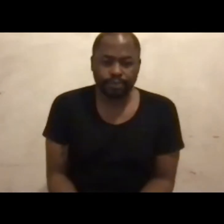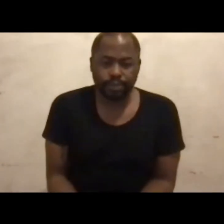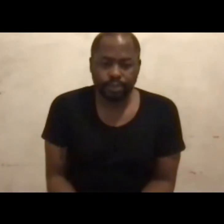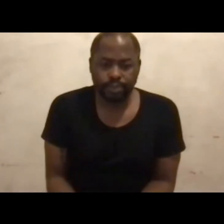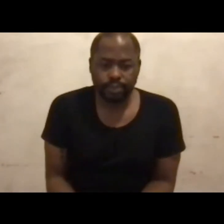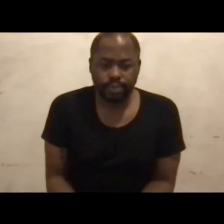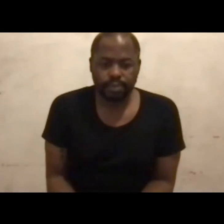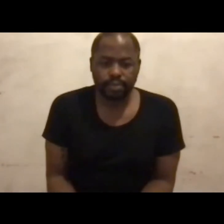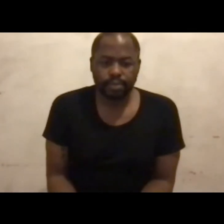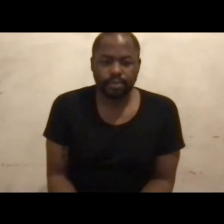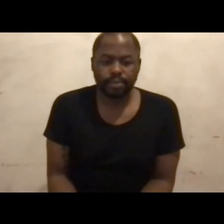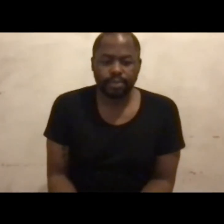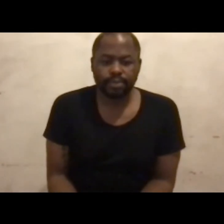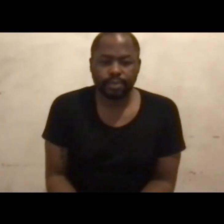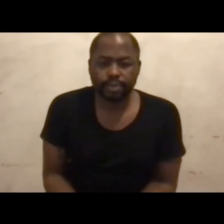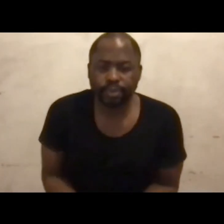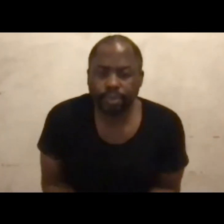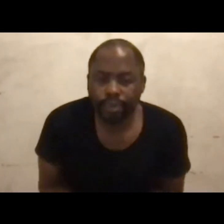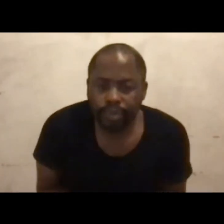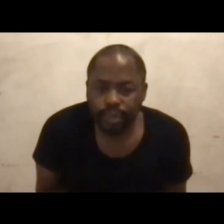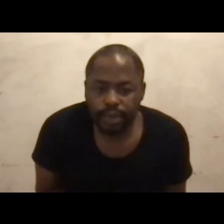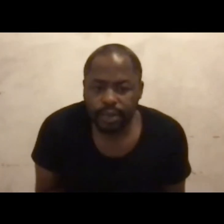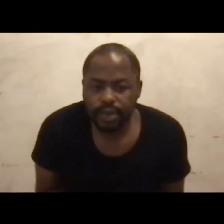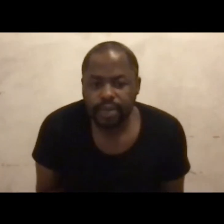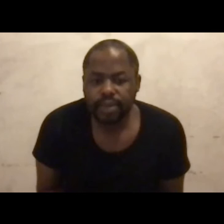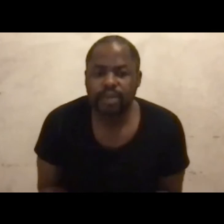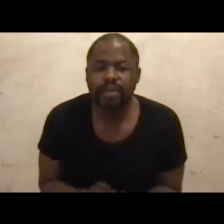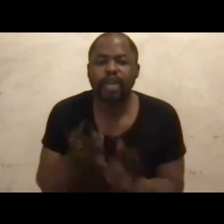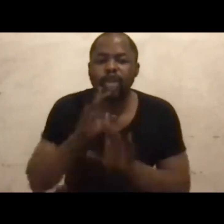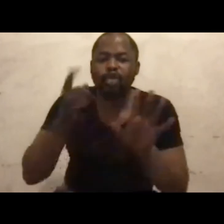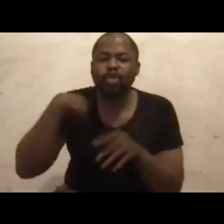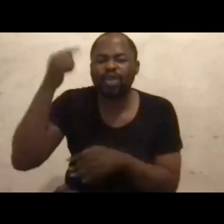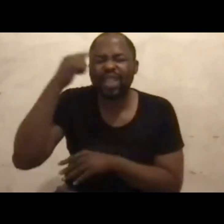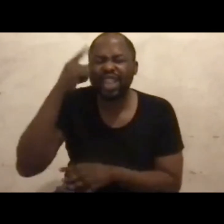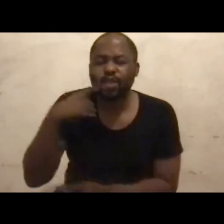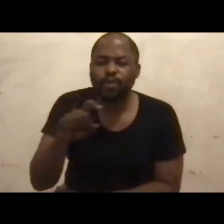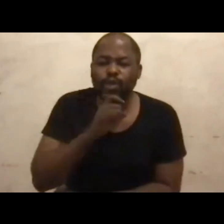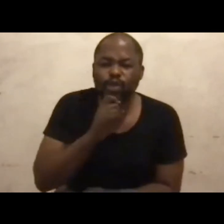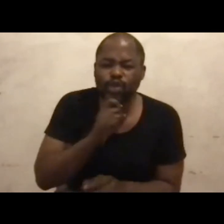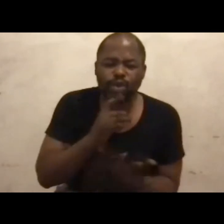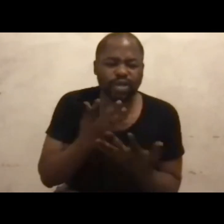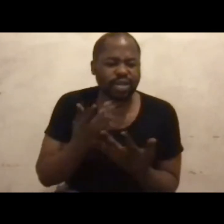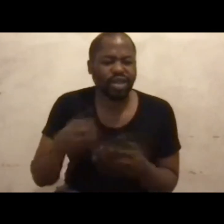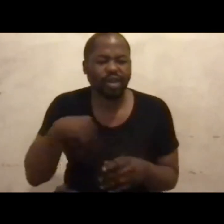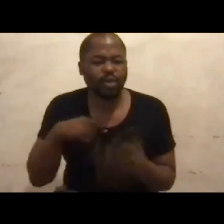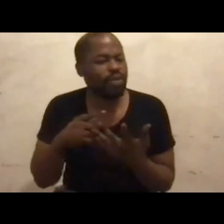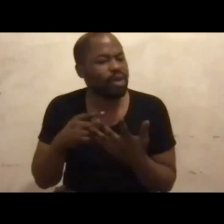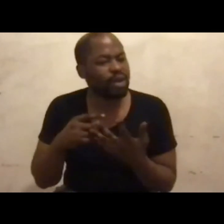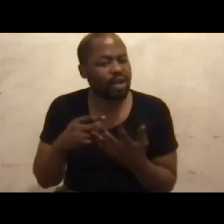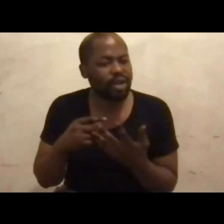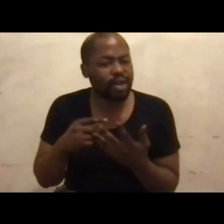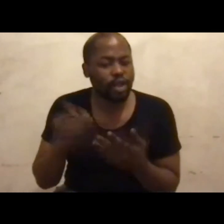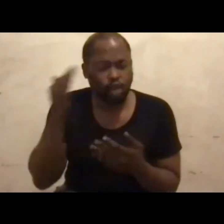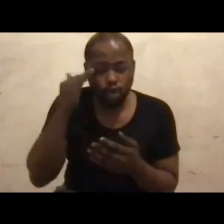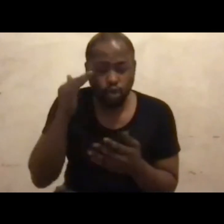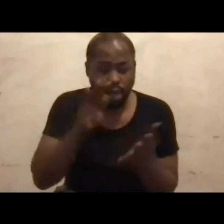11% of the population? Don't you think we have not used our numbers as well? Do you know that 11% is